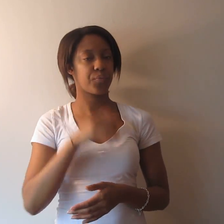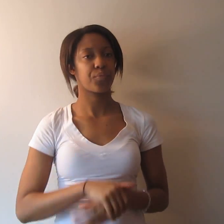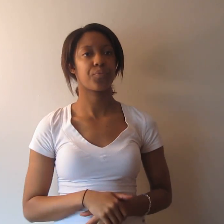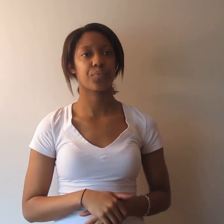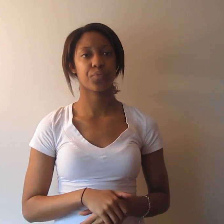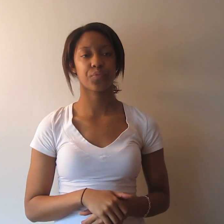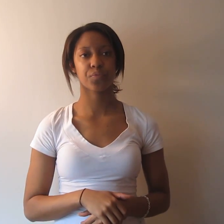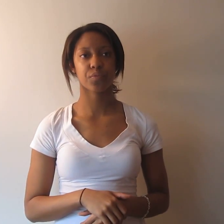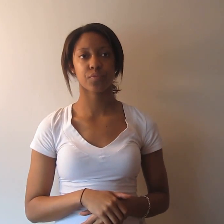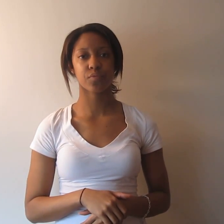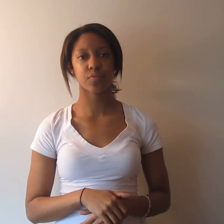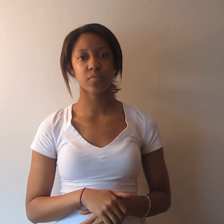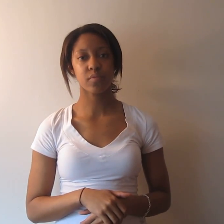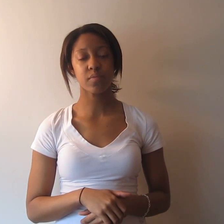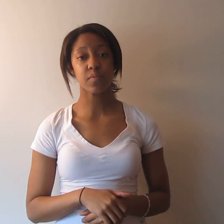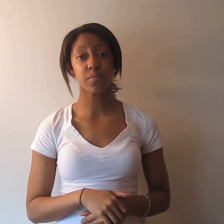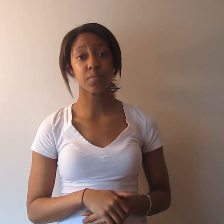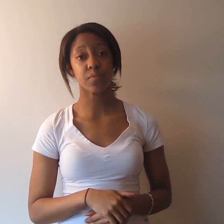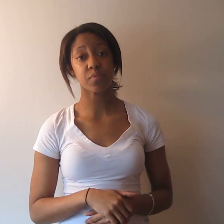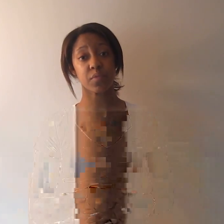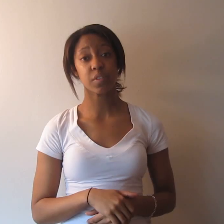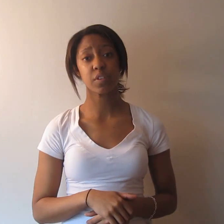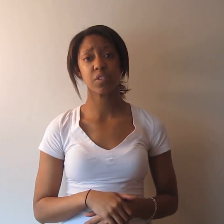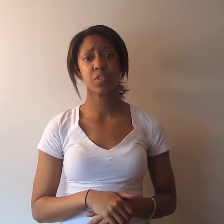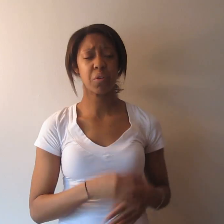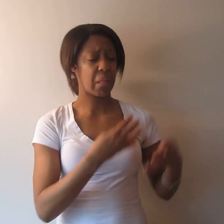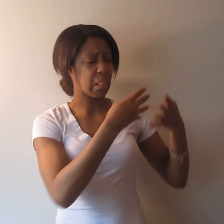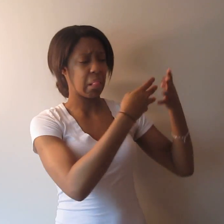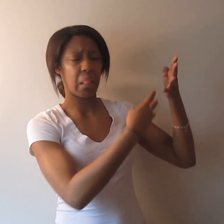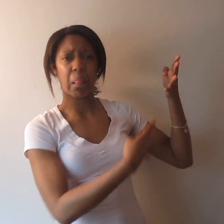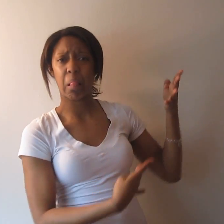As you can see, there are many accommodation options to choose from.